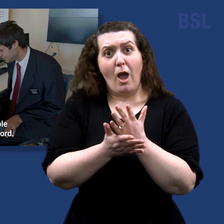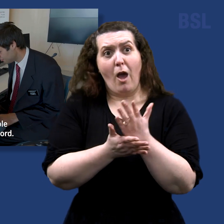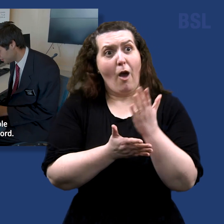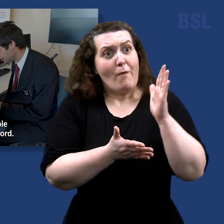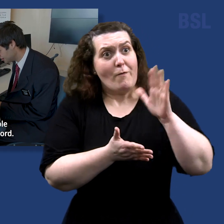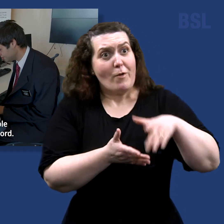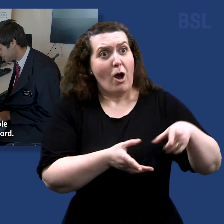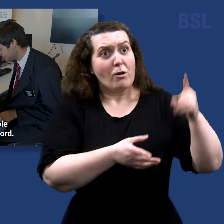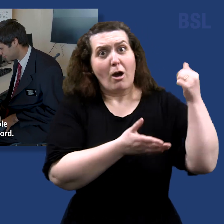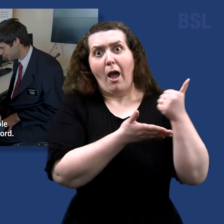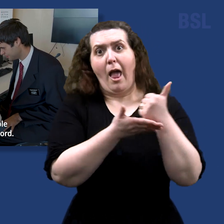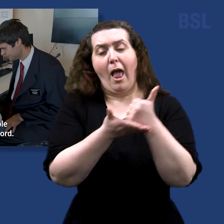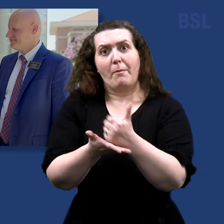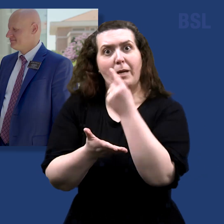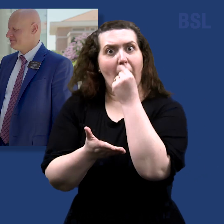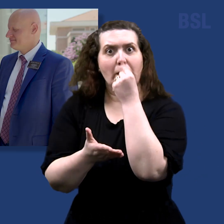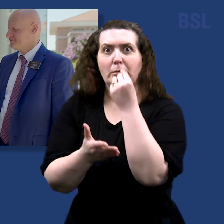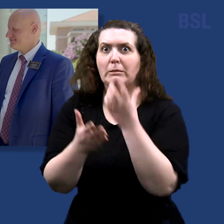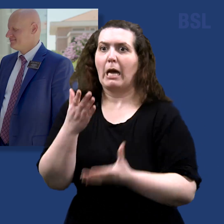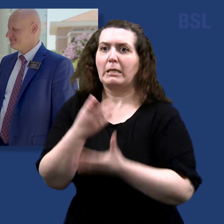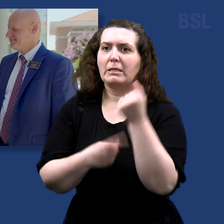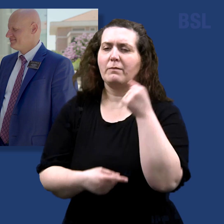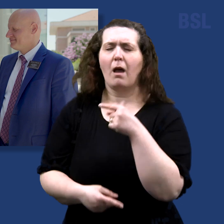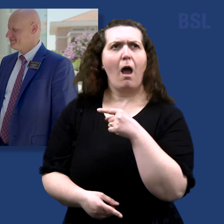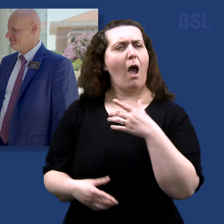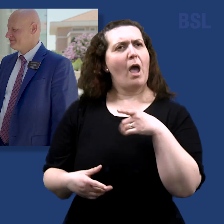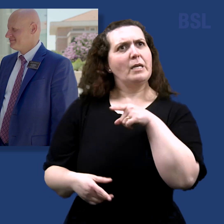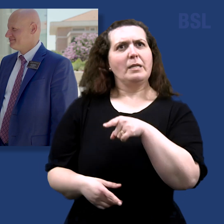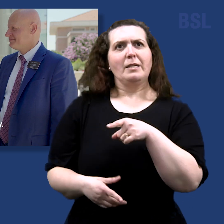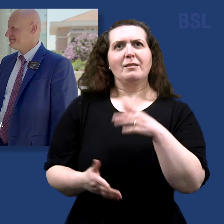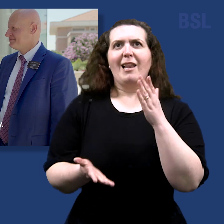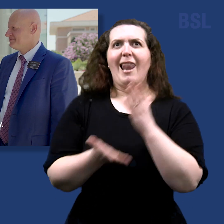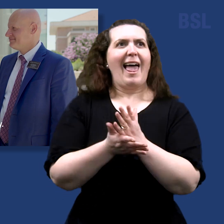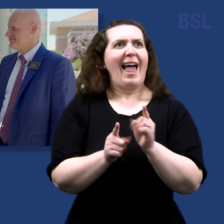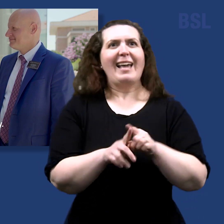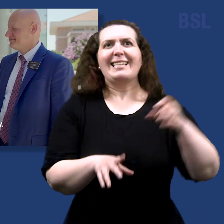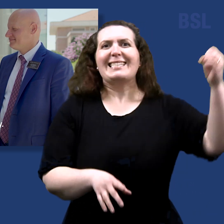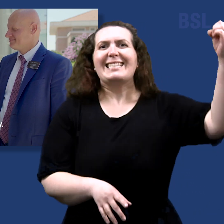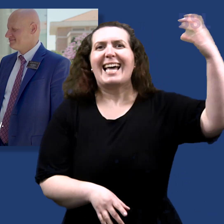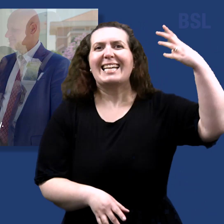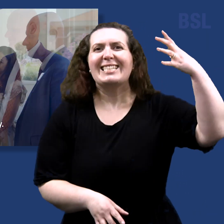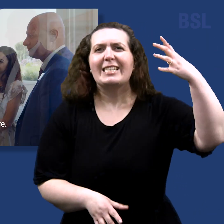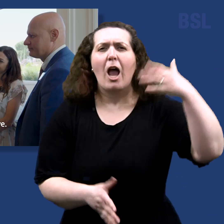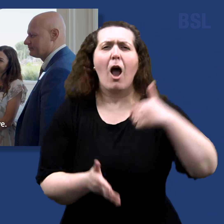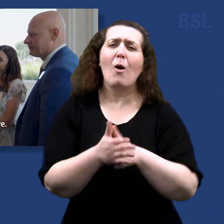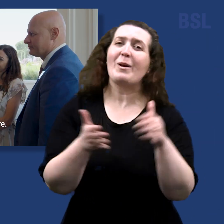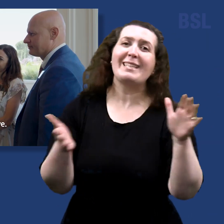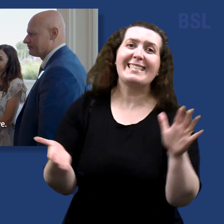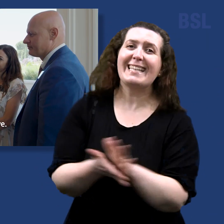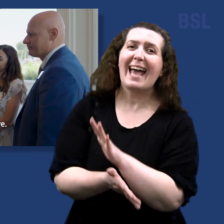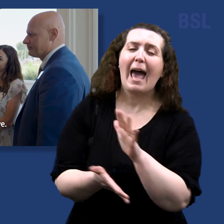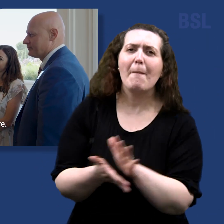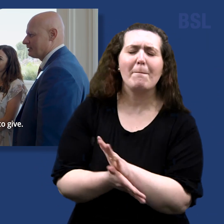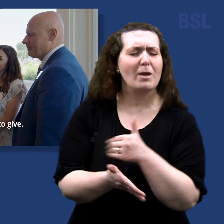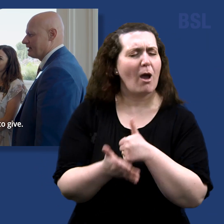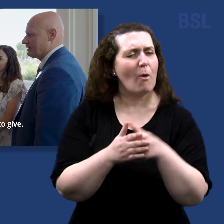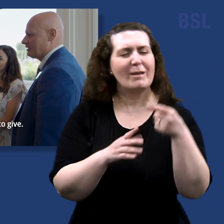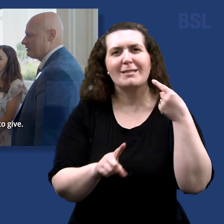the Lord. He is the sun. He is always happy, always positive. He has all